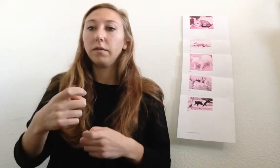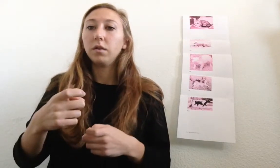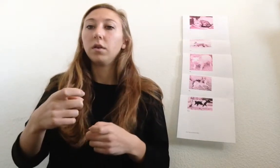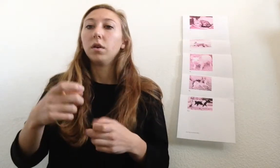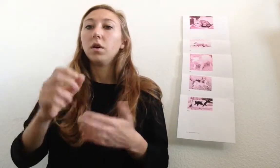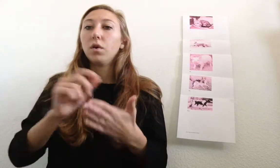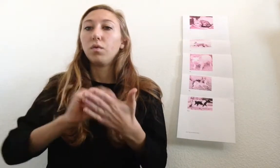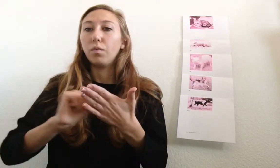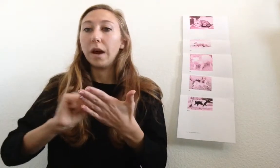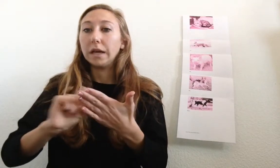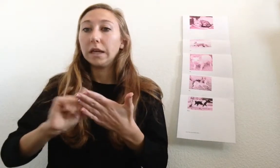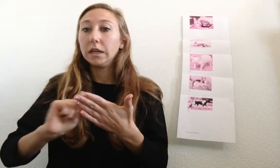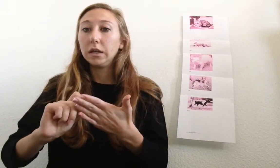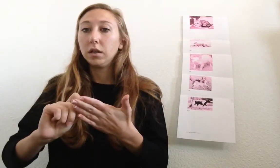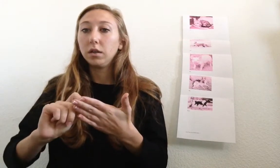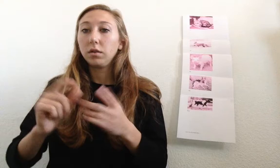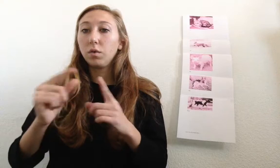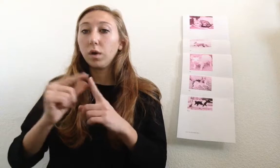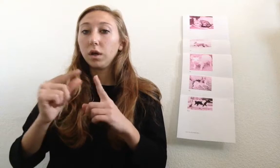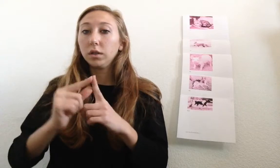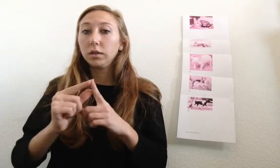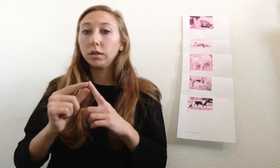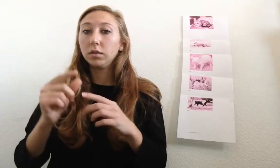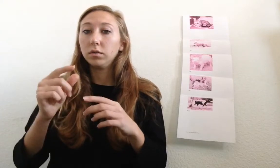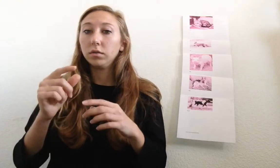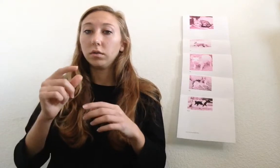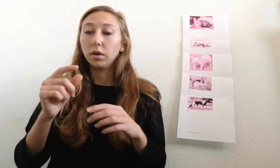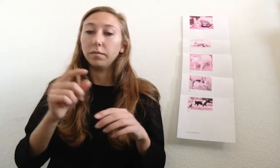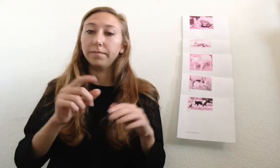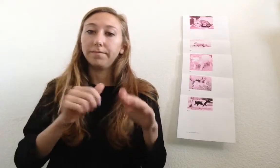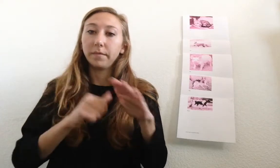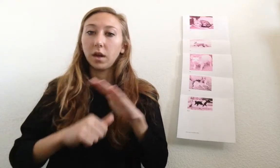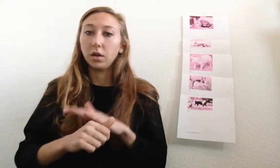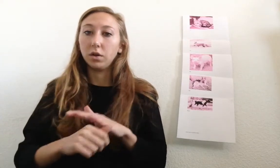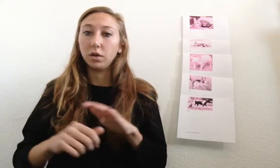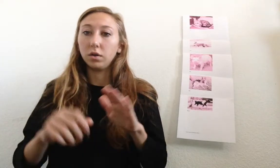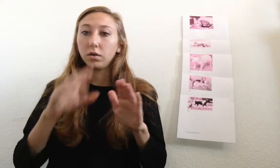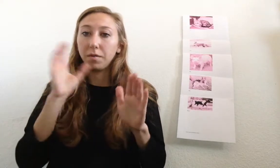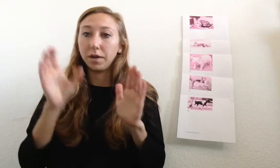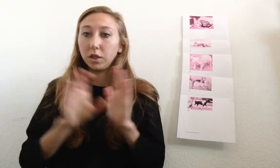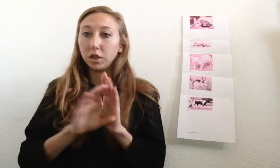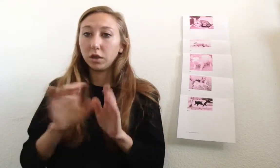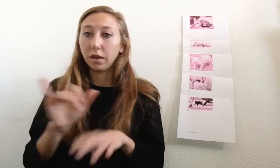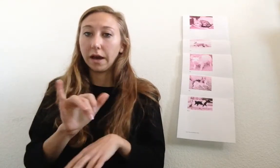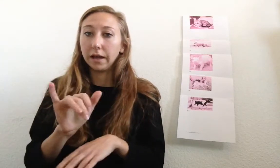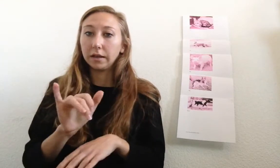writing the words under the picture like